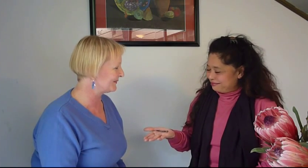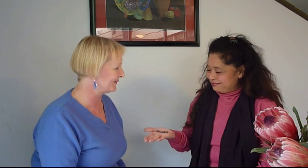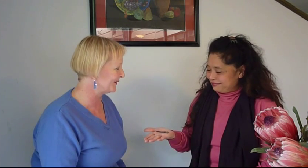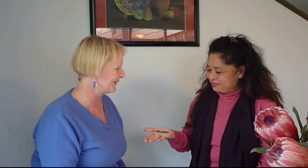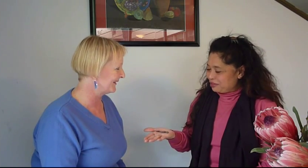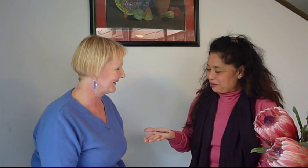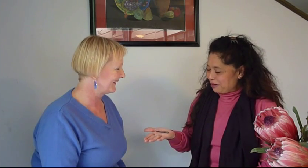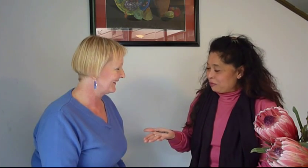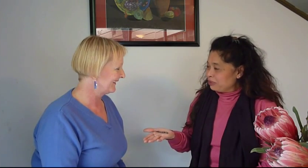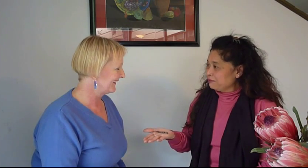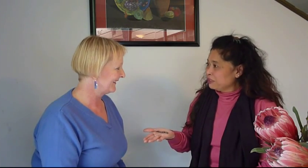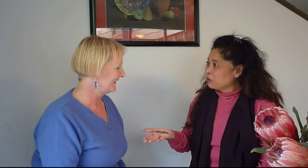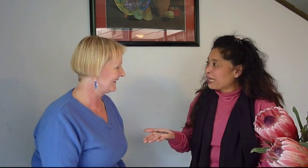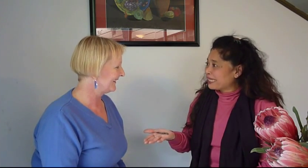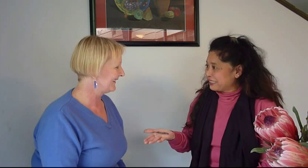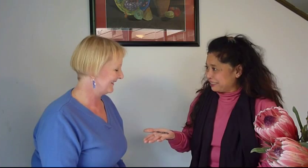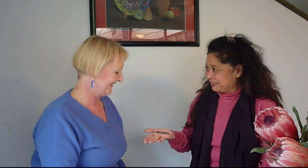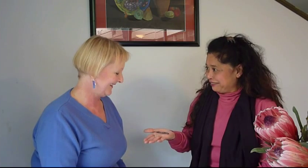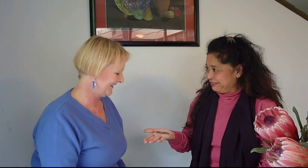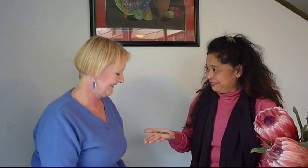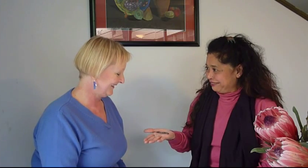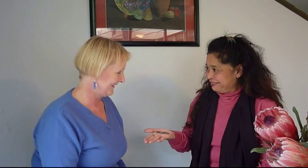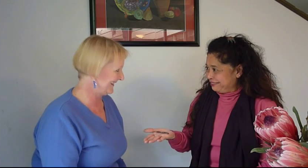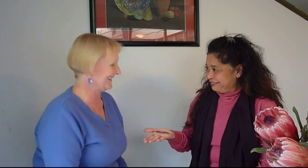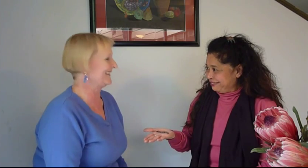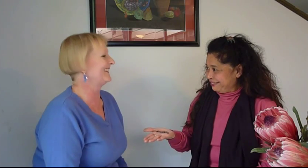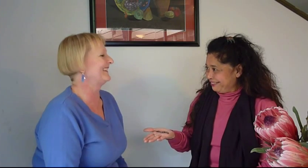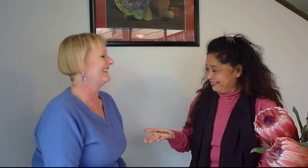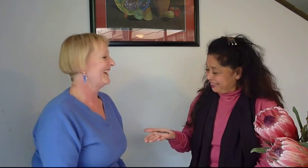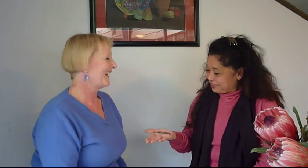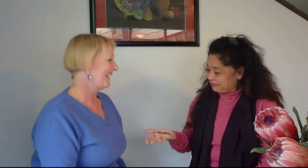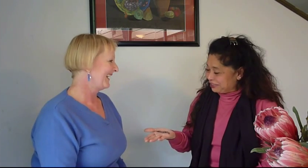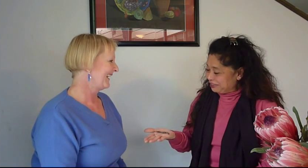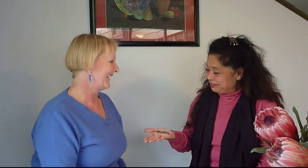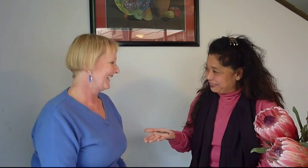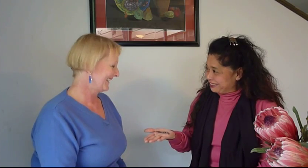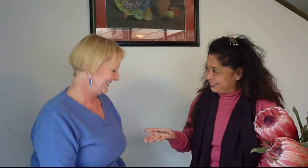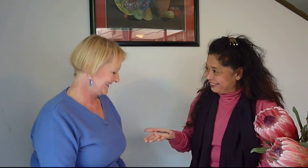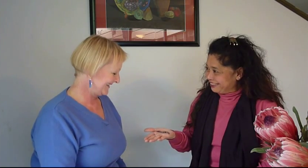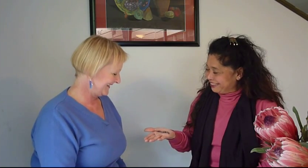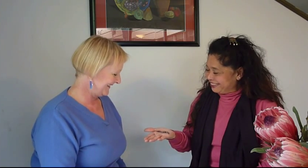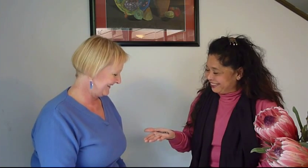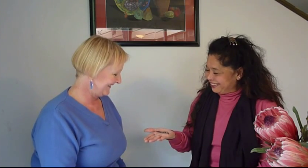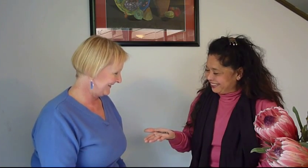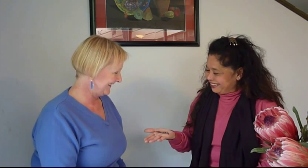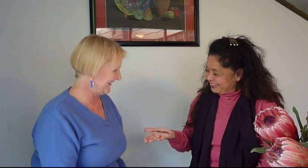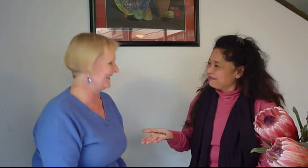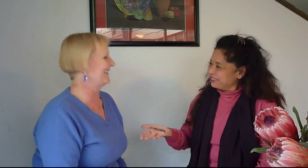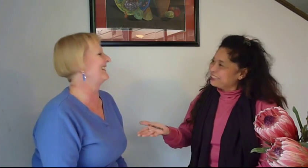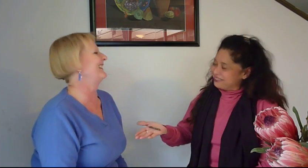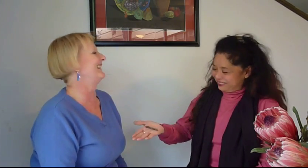before no I wouldn't even look at it that's pretty good it is isn't it pretty good